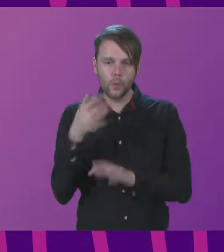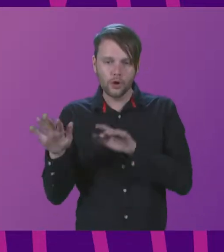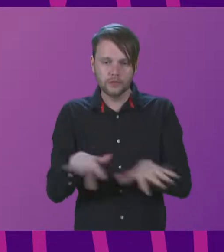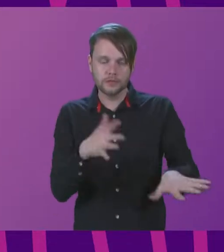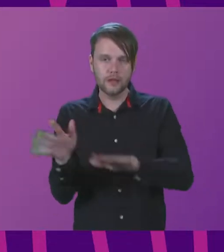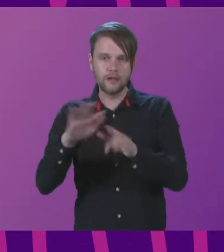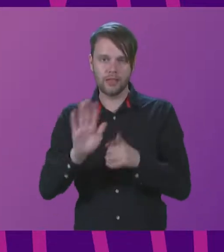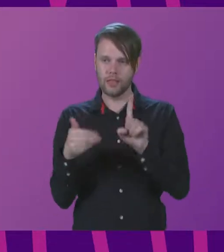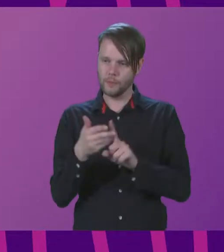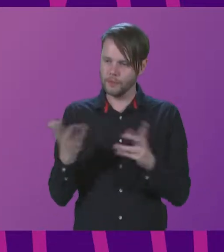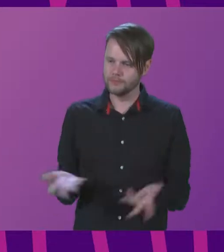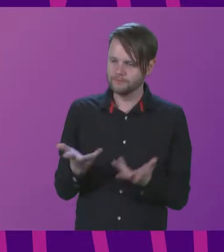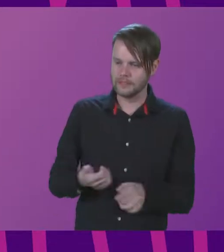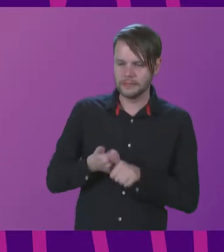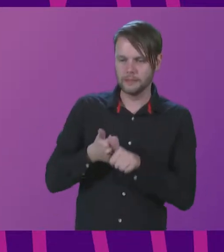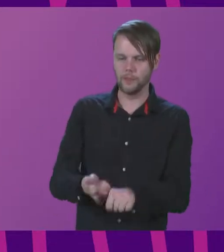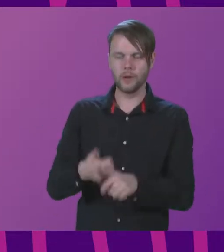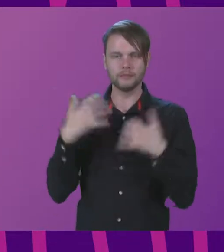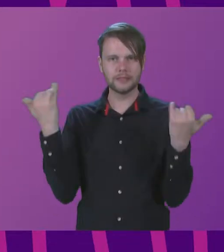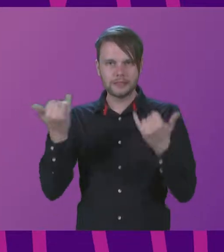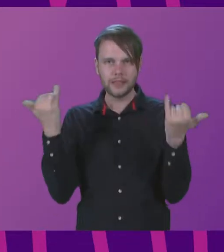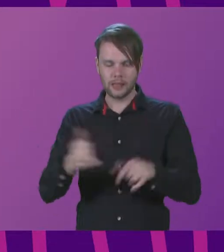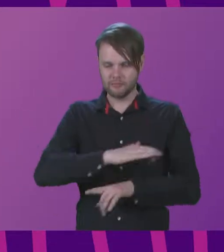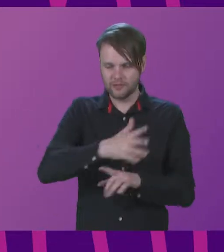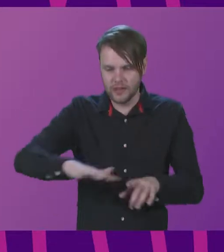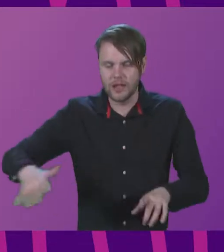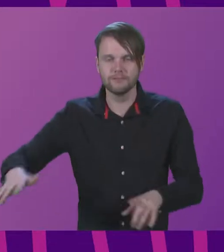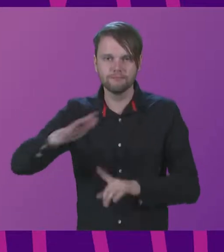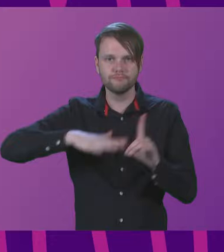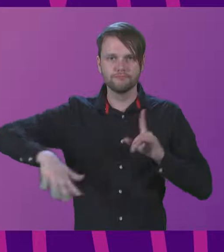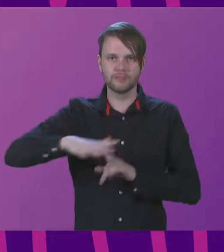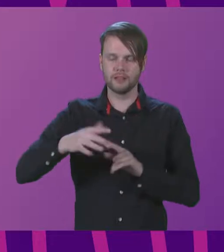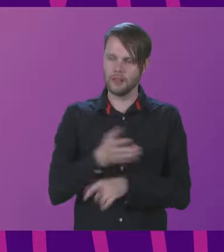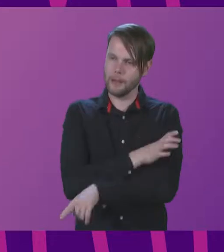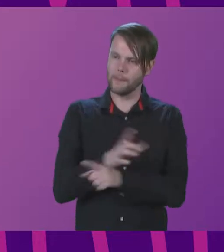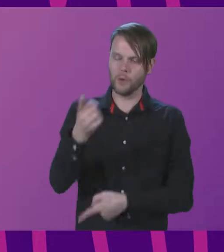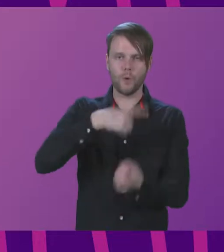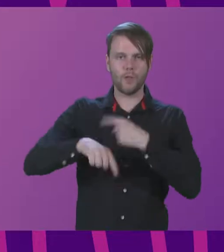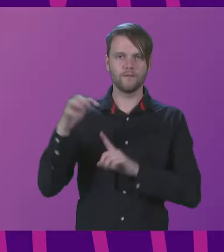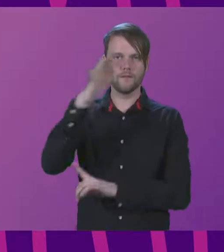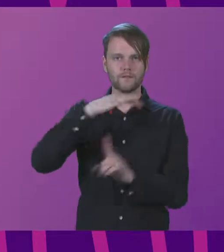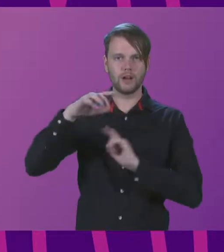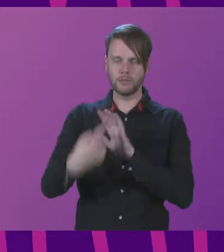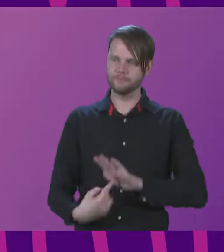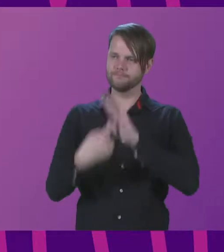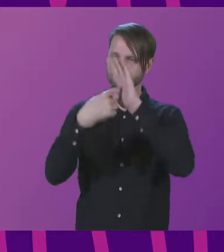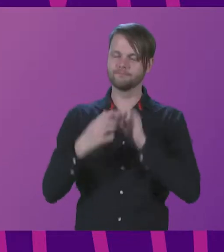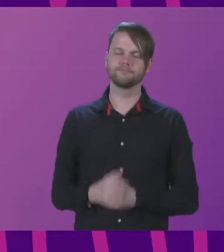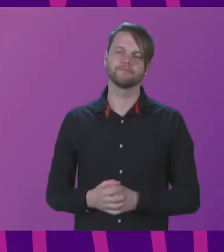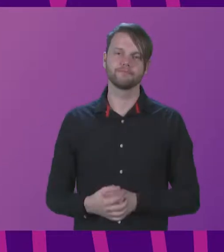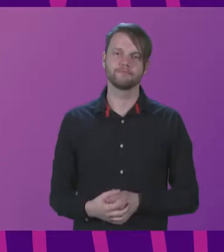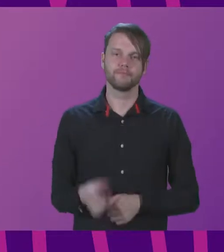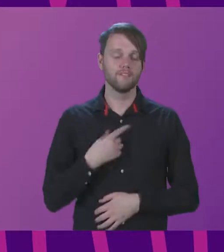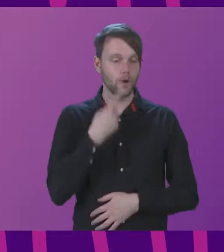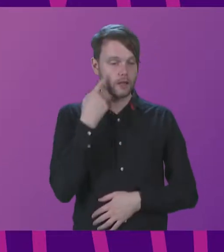to celebrate our seas, care for our coastlines, and empower us all to put the environment first. To our young people,